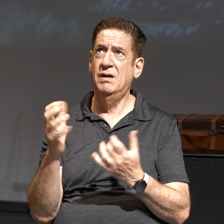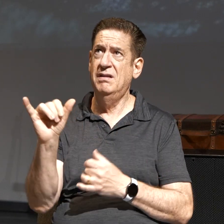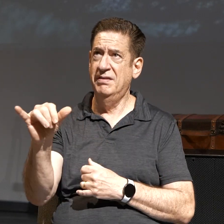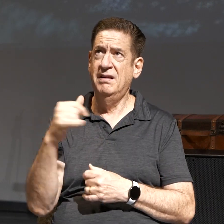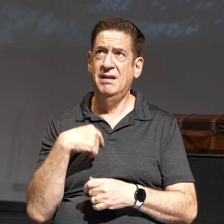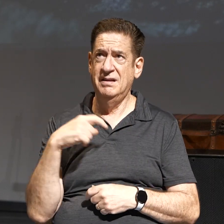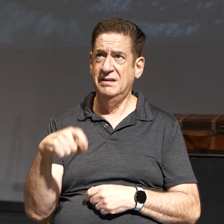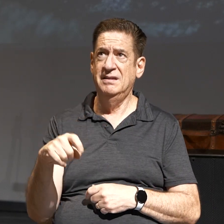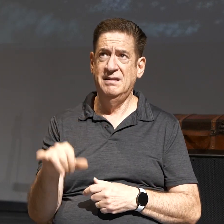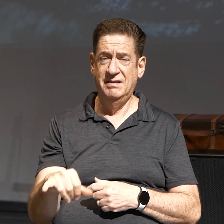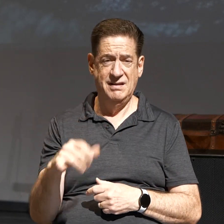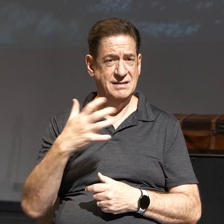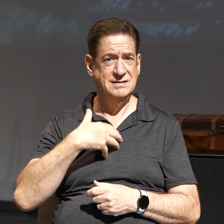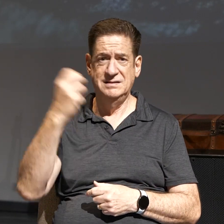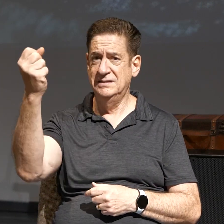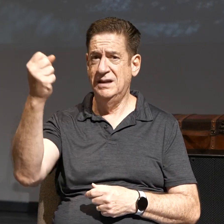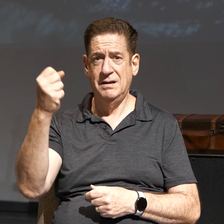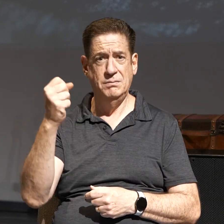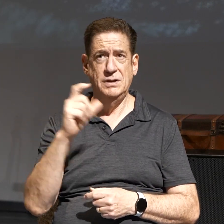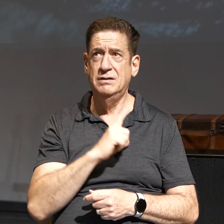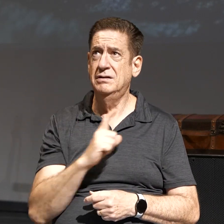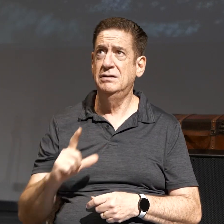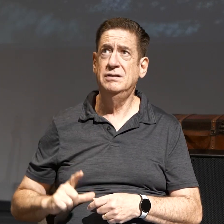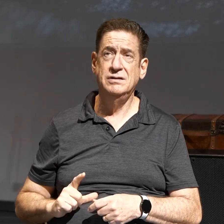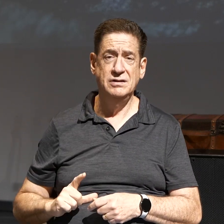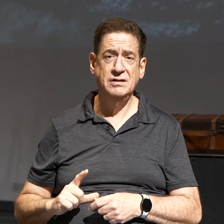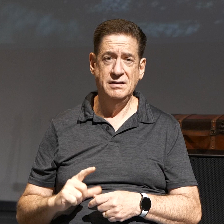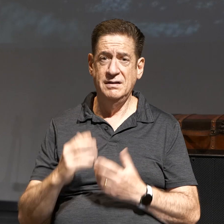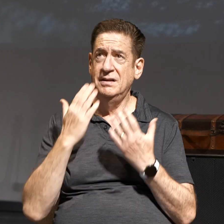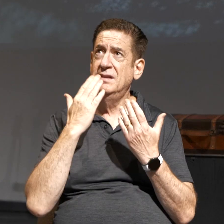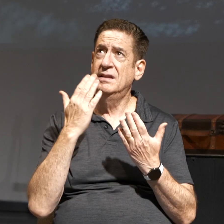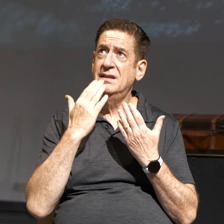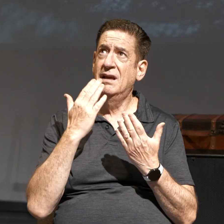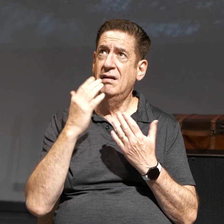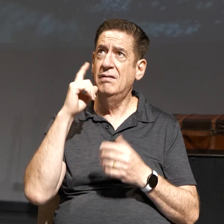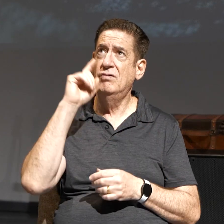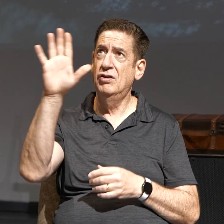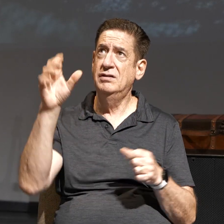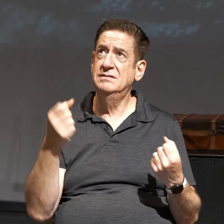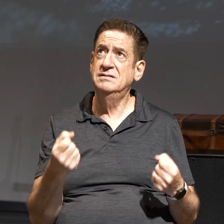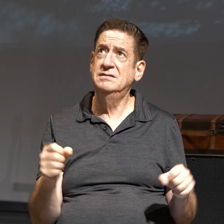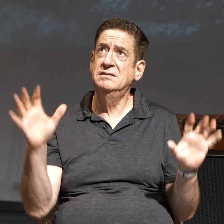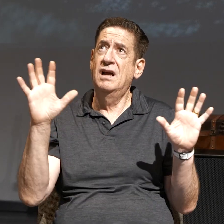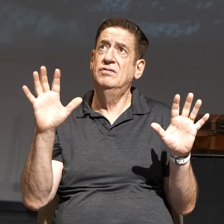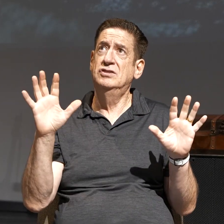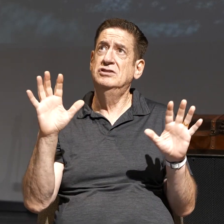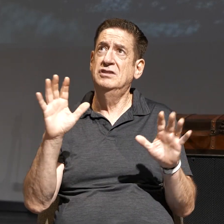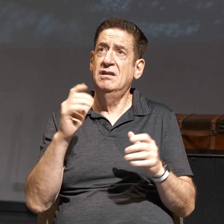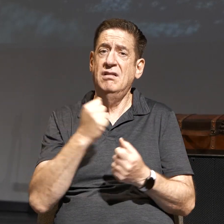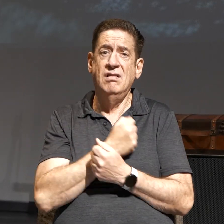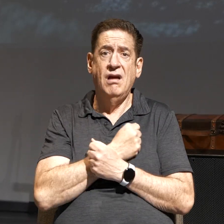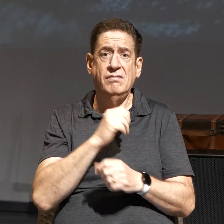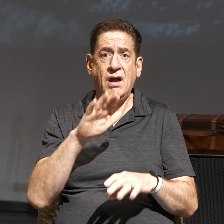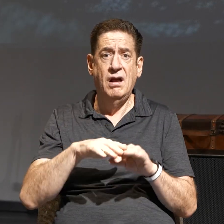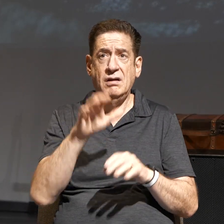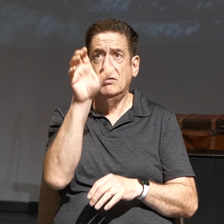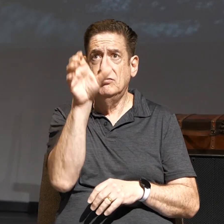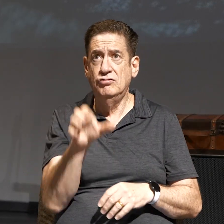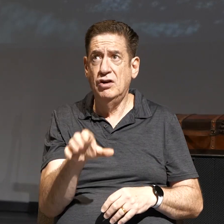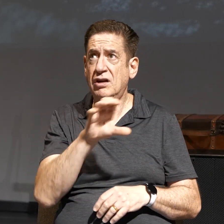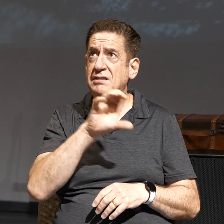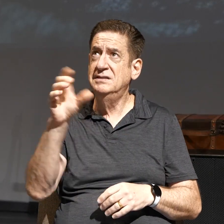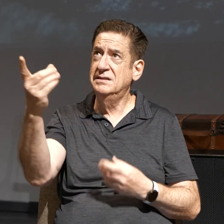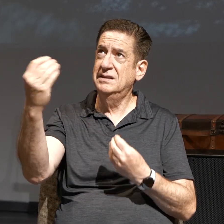I need that. Thank you, Lord. Thank you for your sacrificial love on the cross, giving me that righteousness.